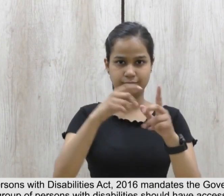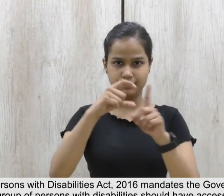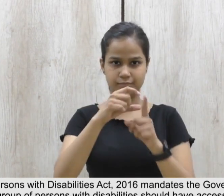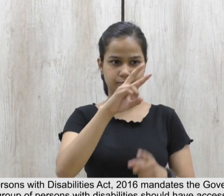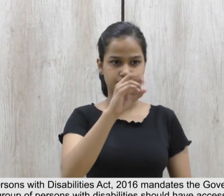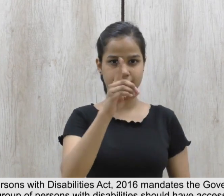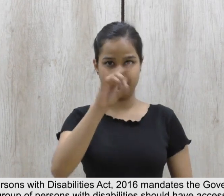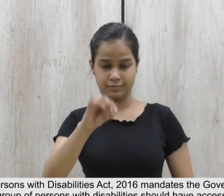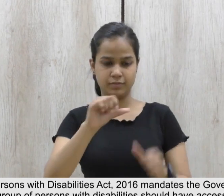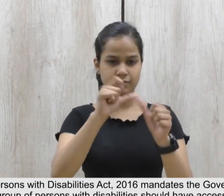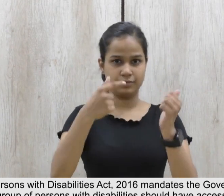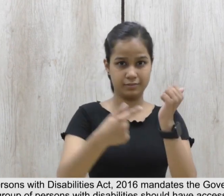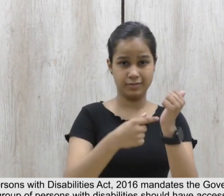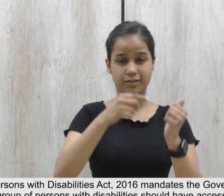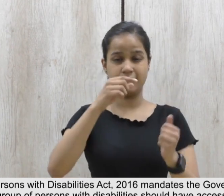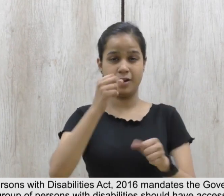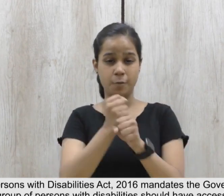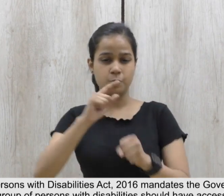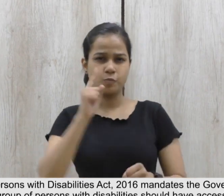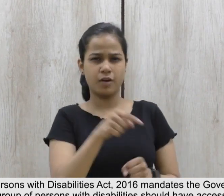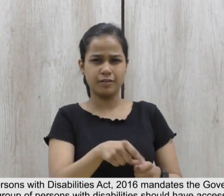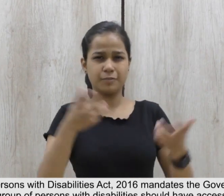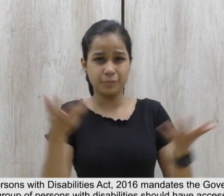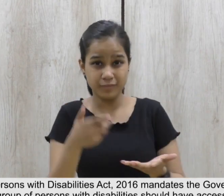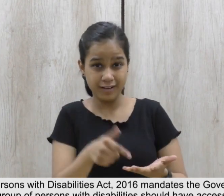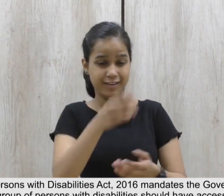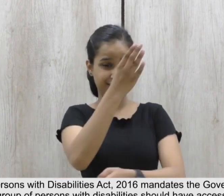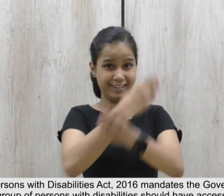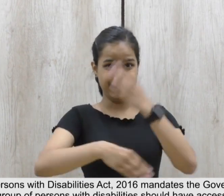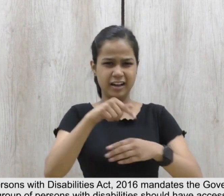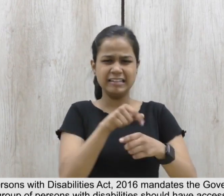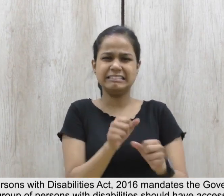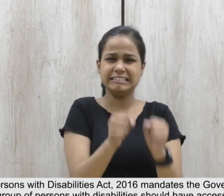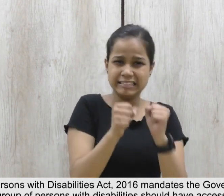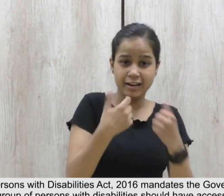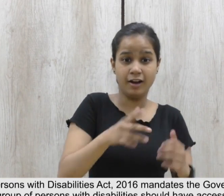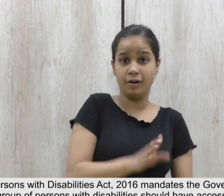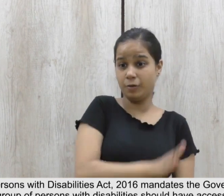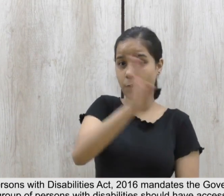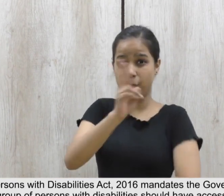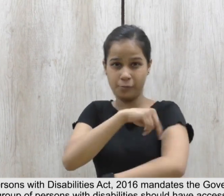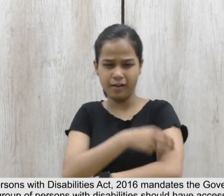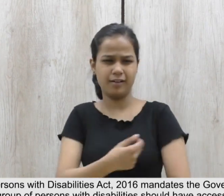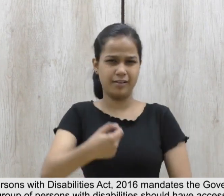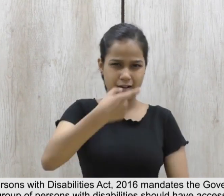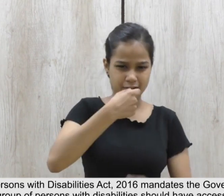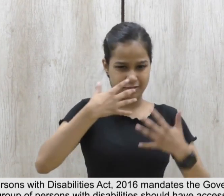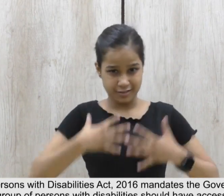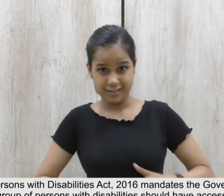Disabilities Act 2016 mandates the government to ensure that the lower-income group of persons with disabilities